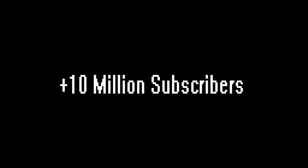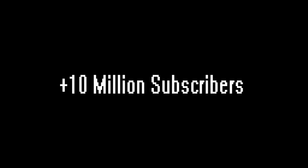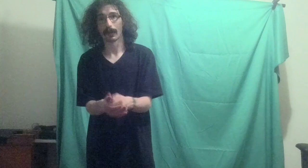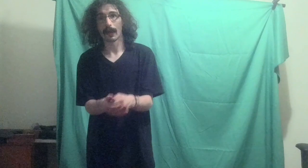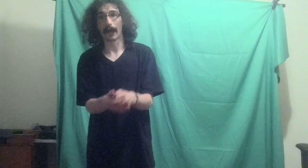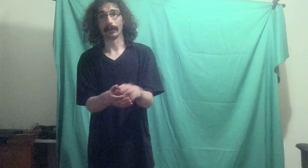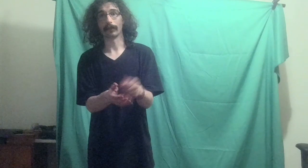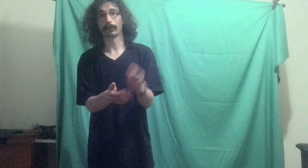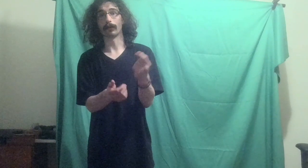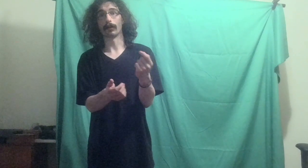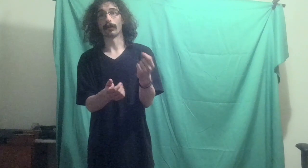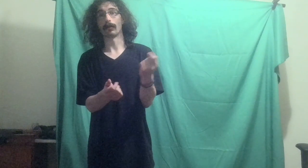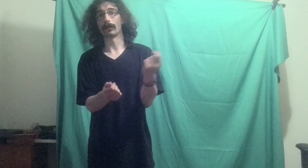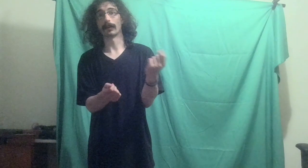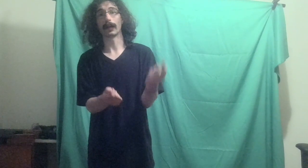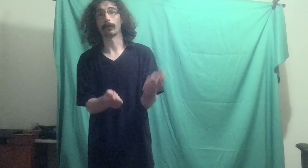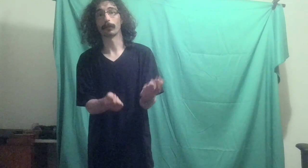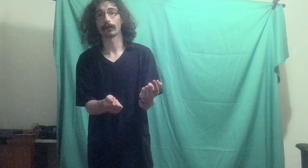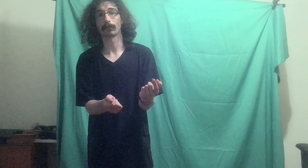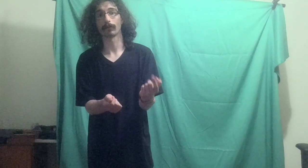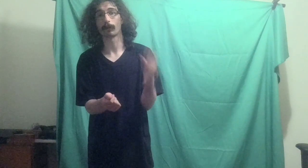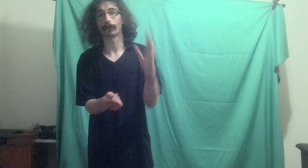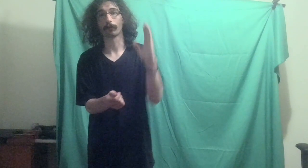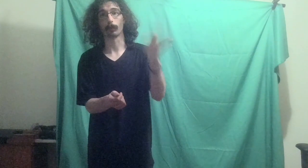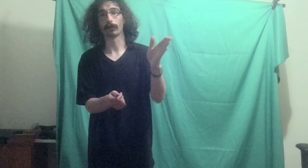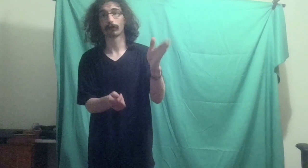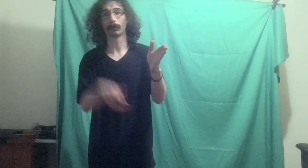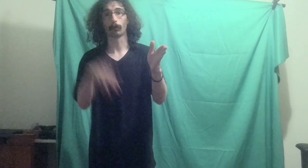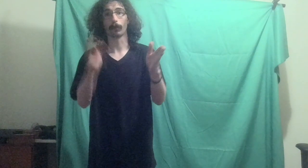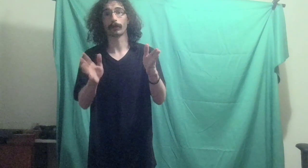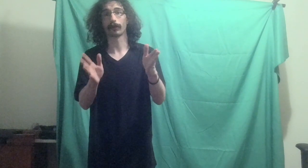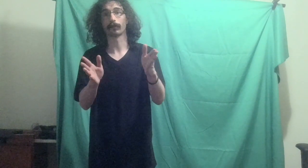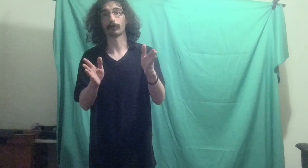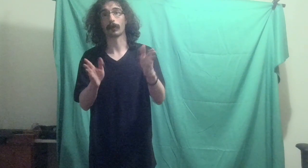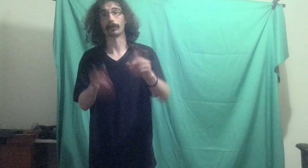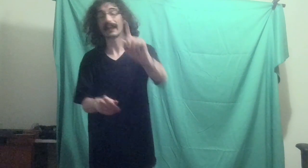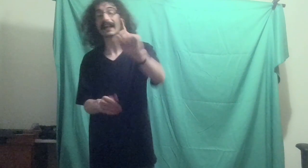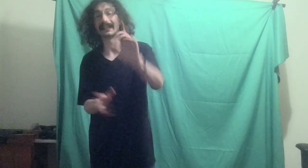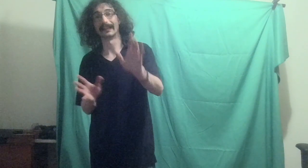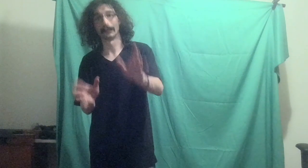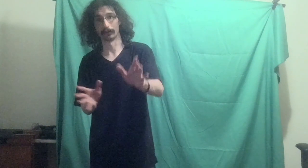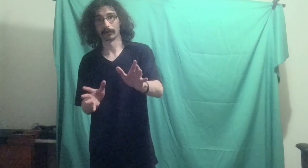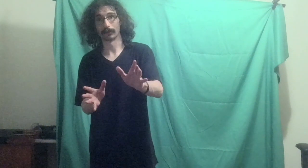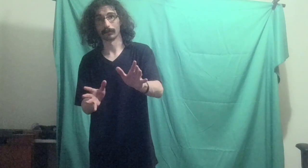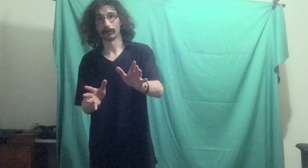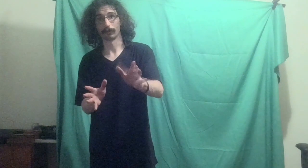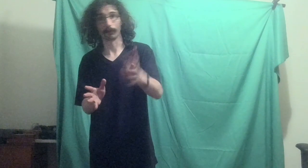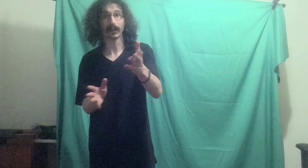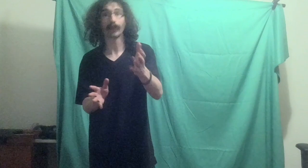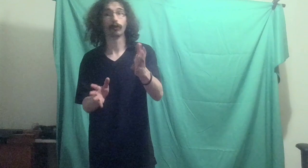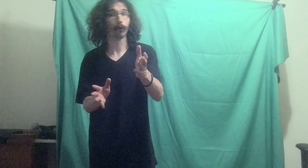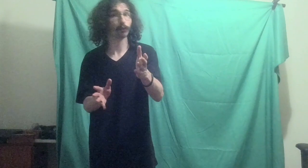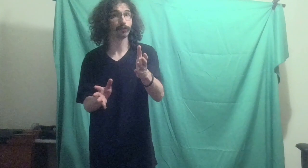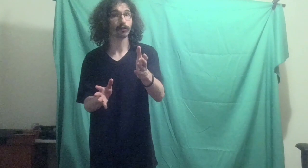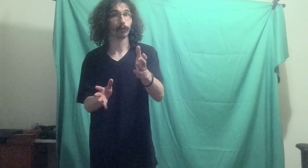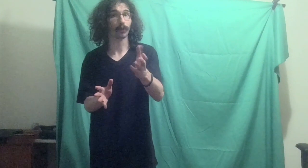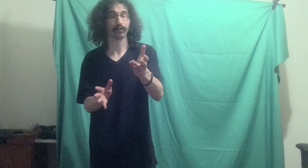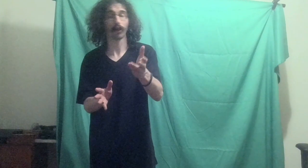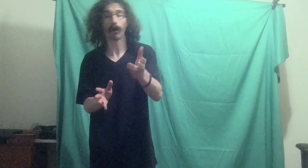And he, and he got a million, went from zero to one million subscribers in a year. So this guy knows what he's talking